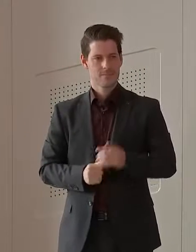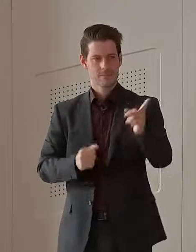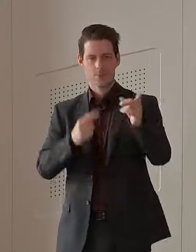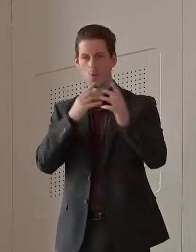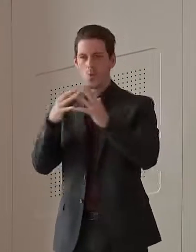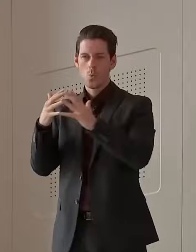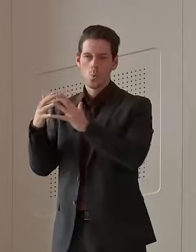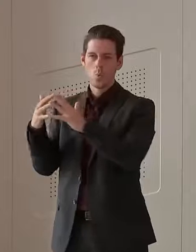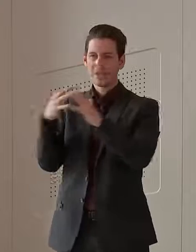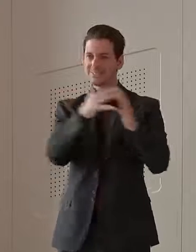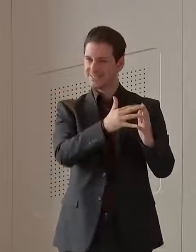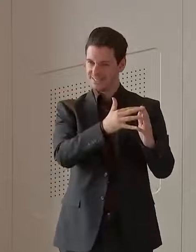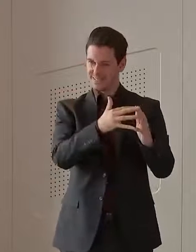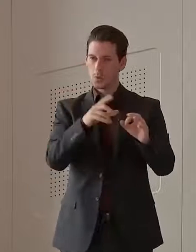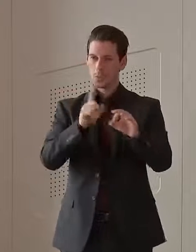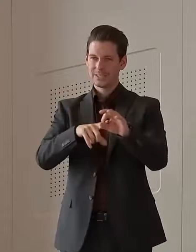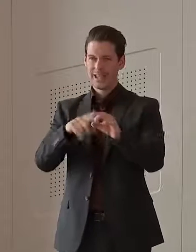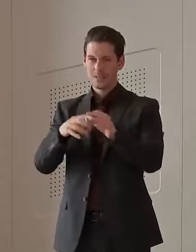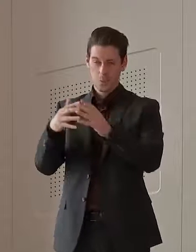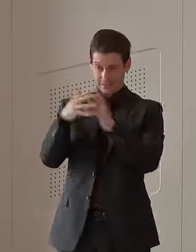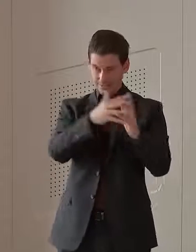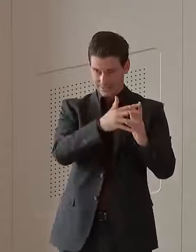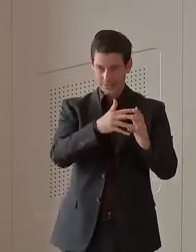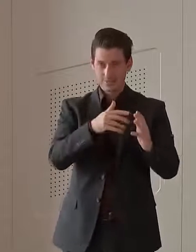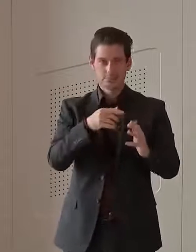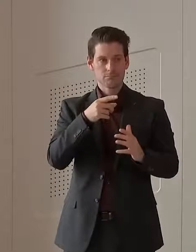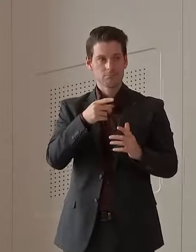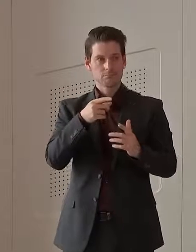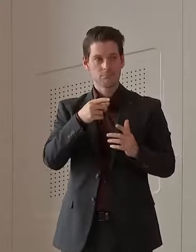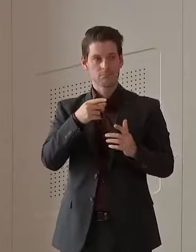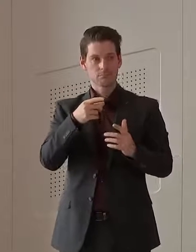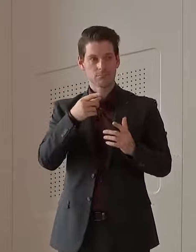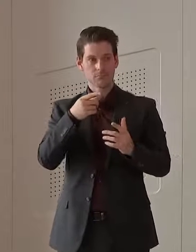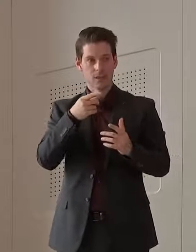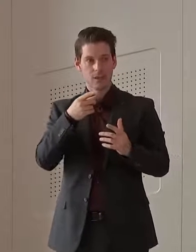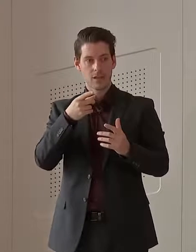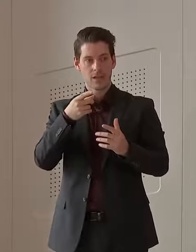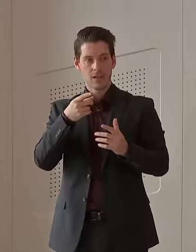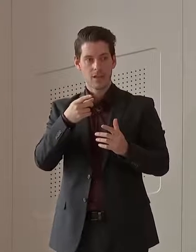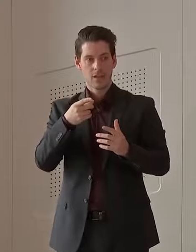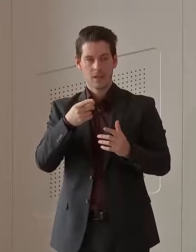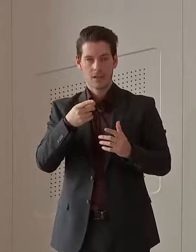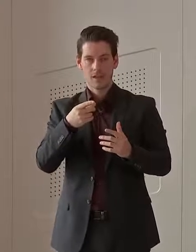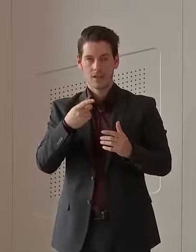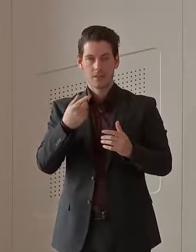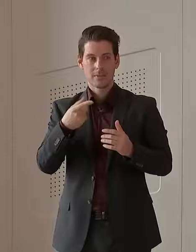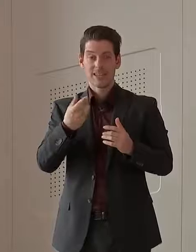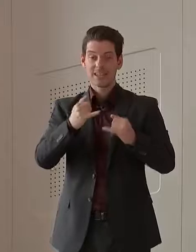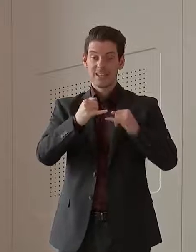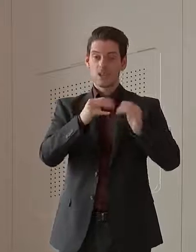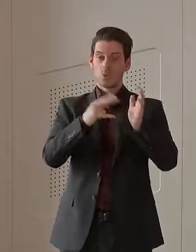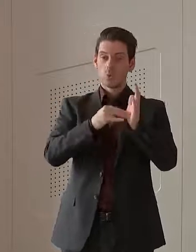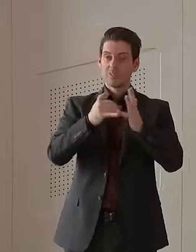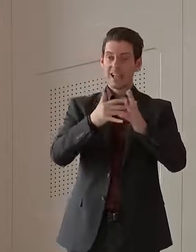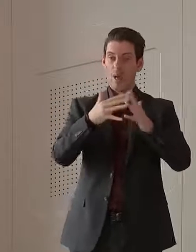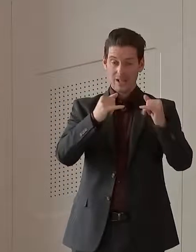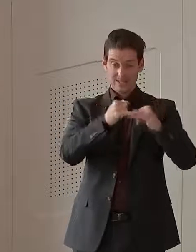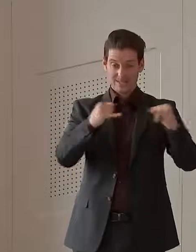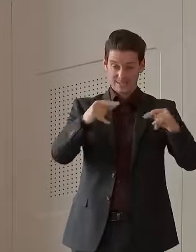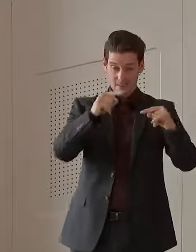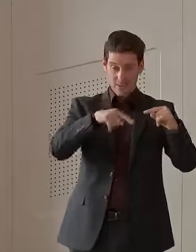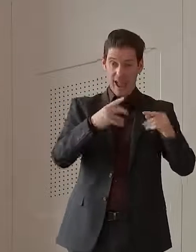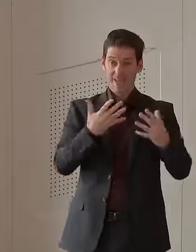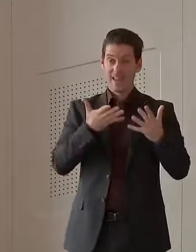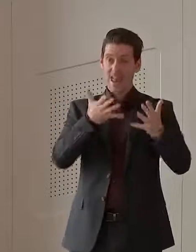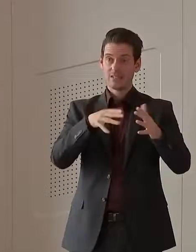and Di, there's some reports this morning. Does everyone have access to the Queensland hospital there from south of the border, including for vaccinations, or